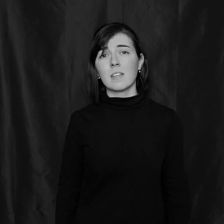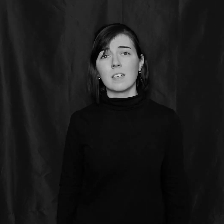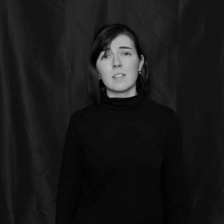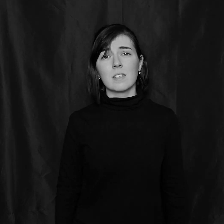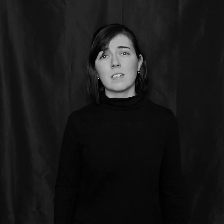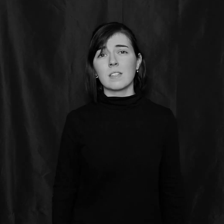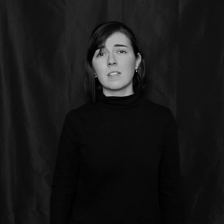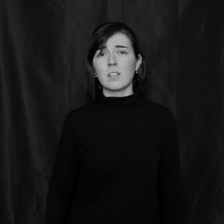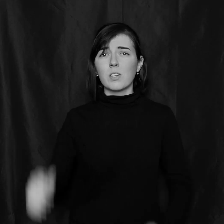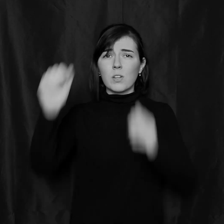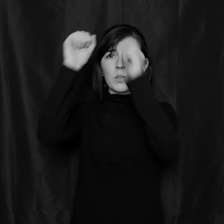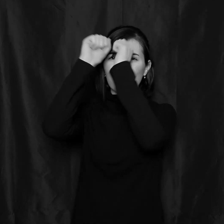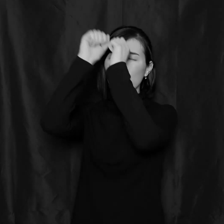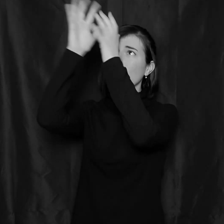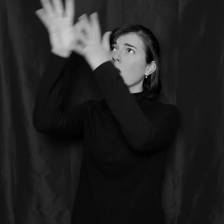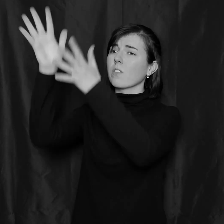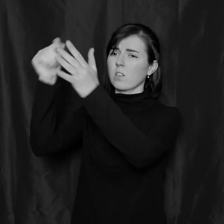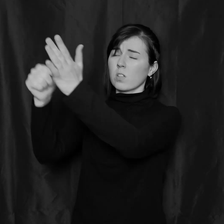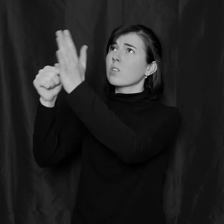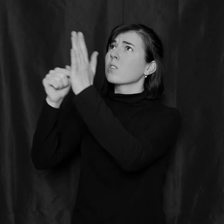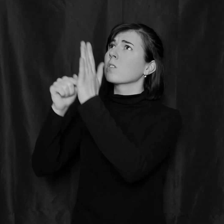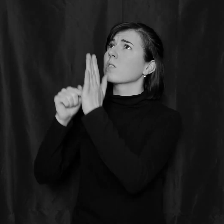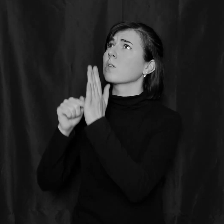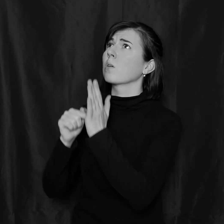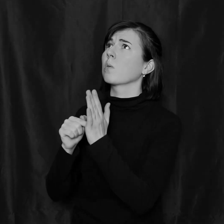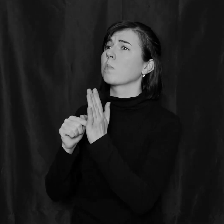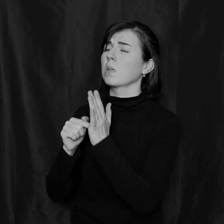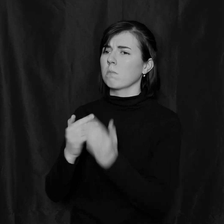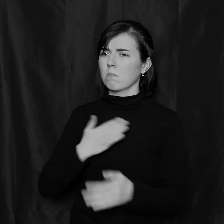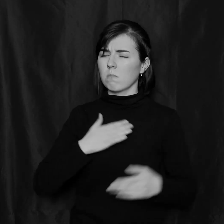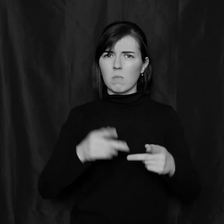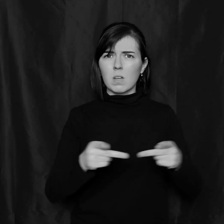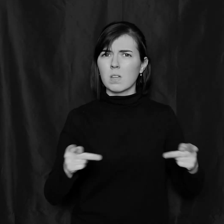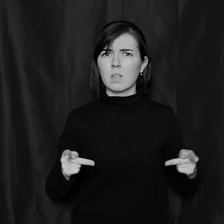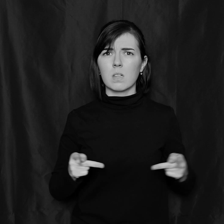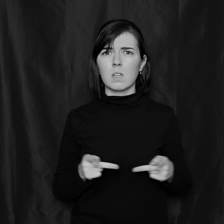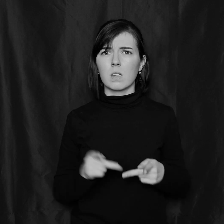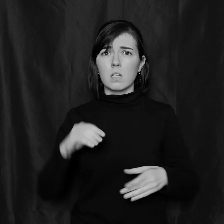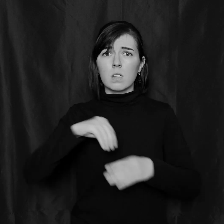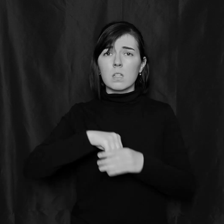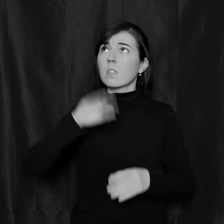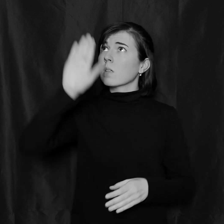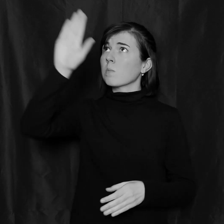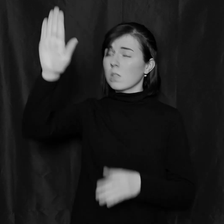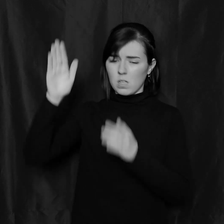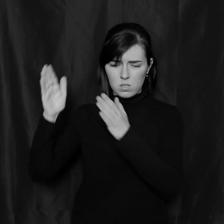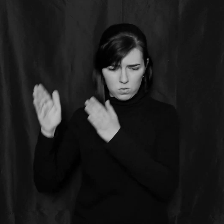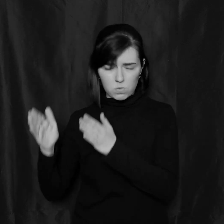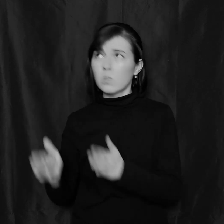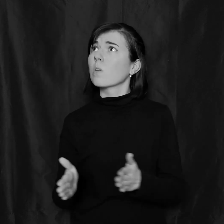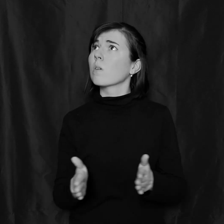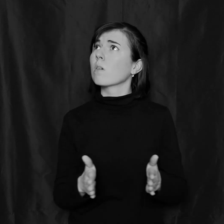Father, show me where I fit into this plan of Yours.